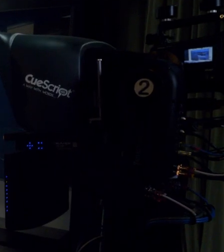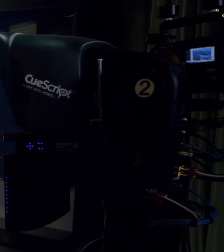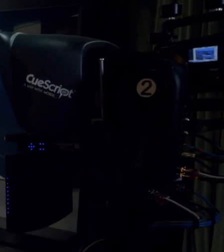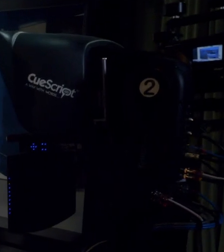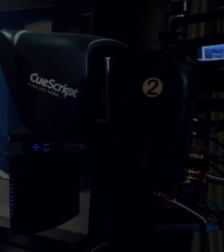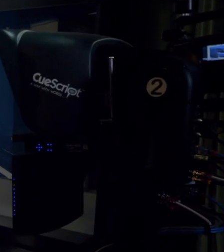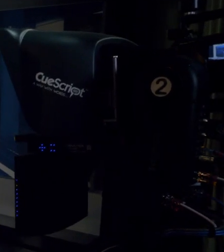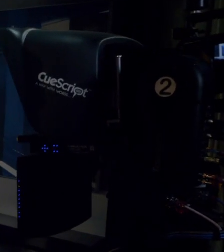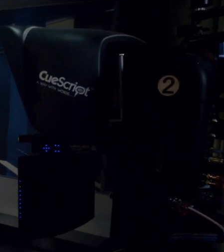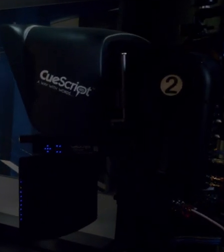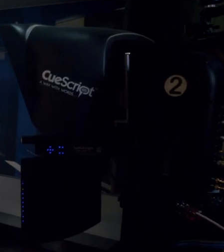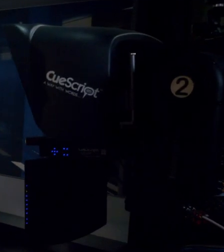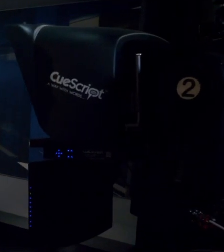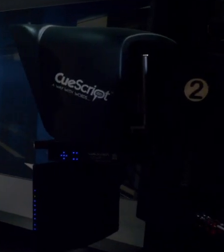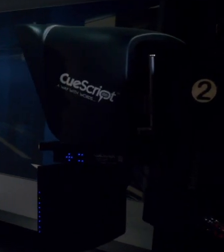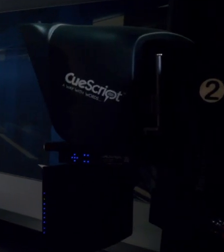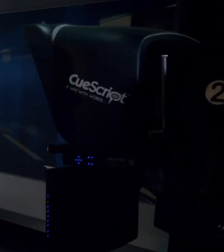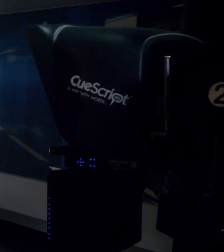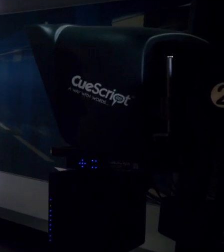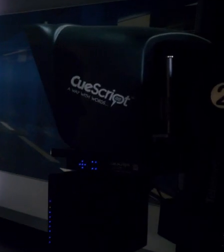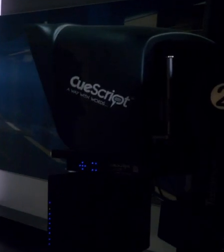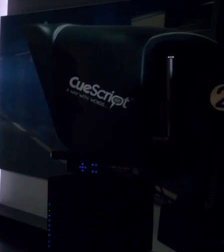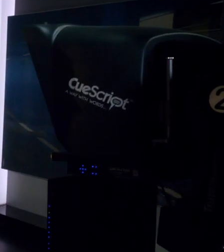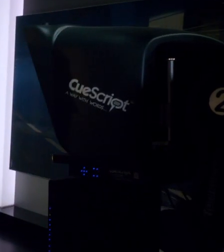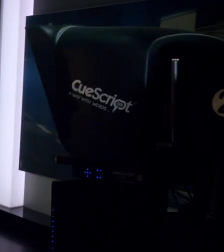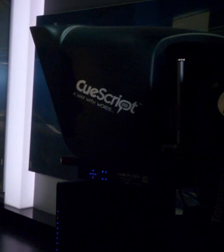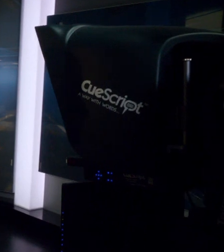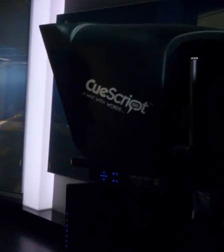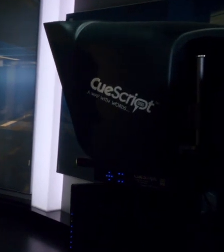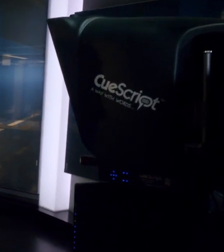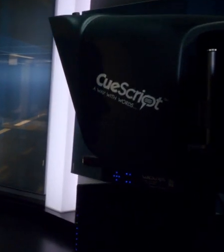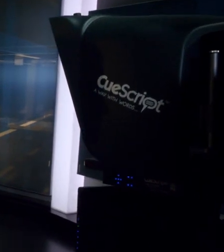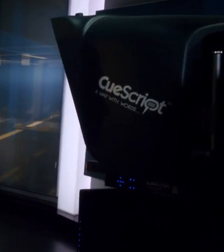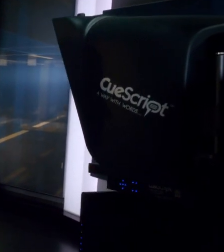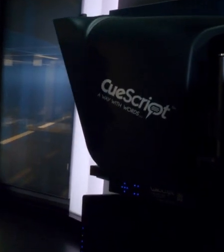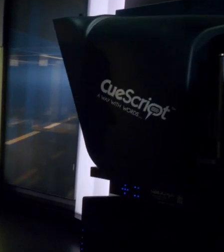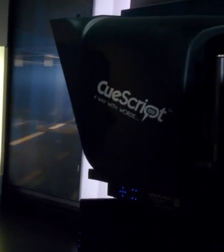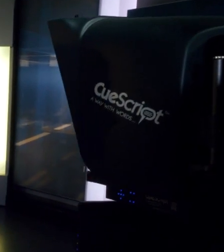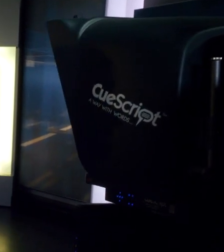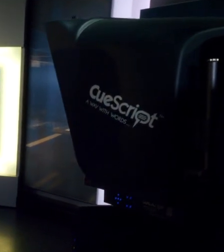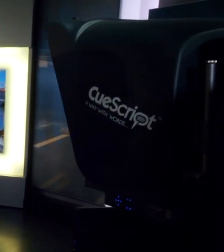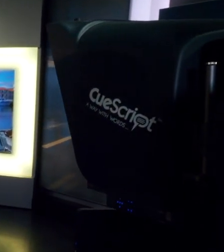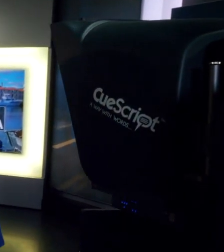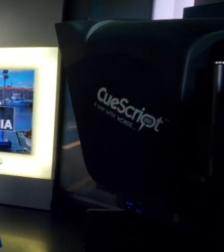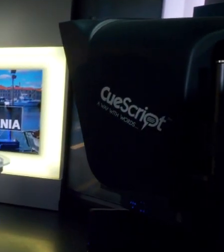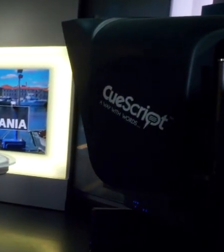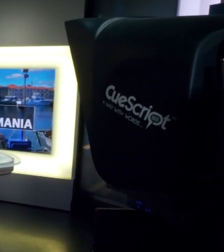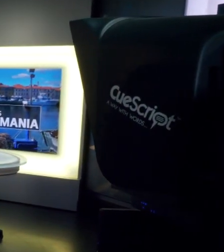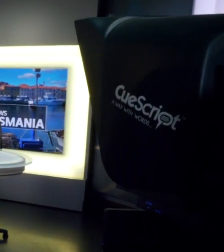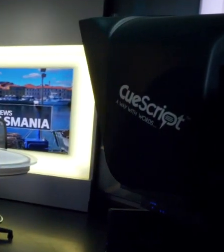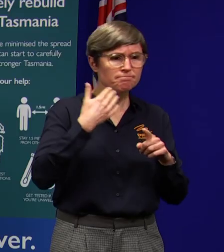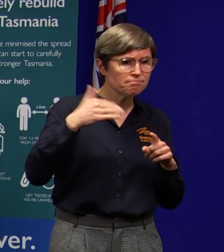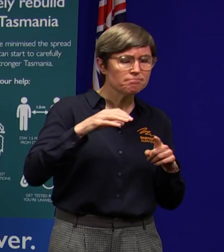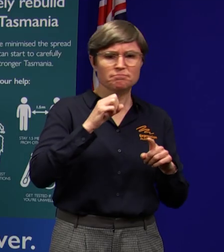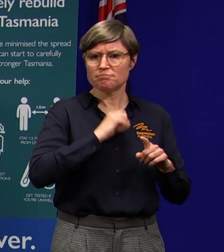Hey, I'm Lucy MacDonald from ABC Hobart. Today Premier Peter Gutwin extended the state of emergency for Tasmania until the end of